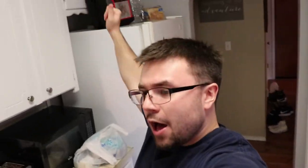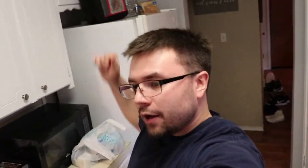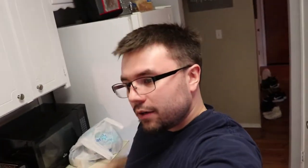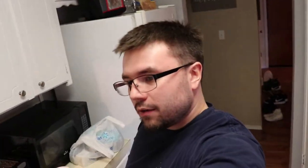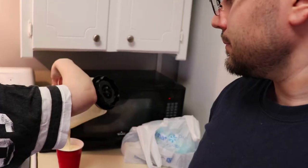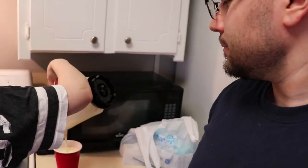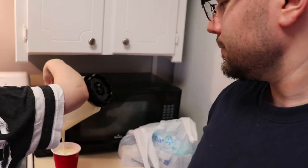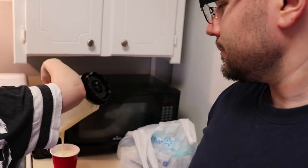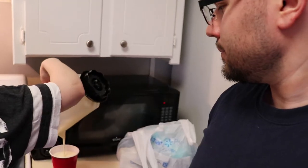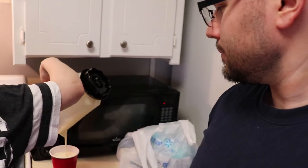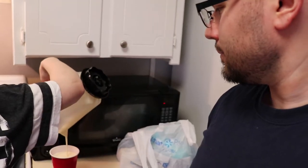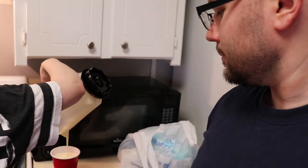mmm